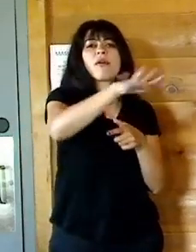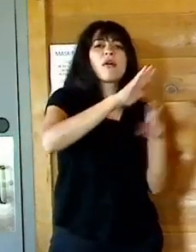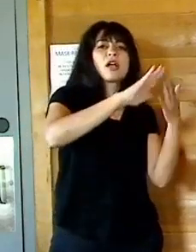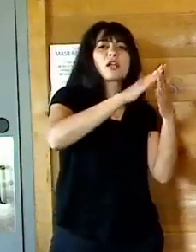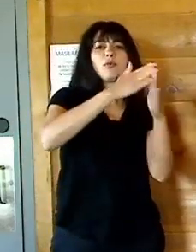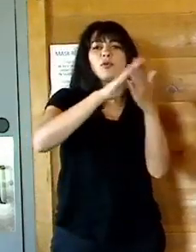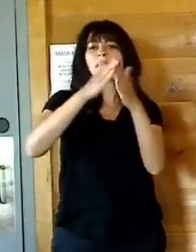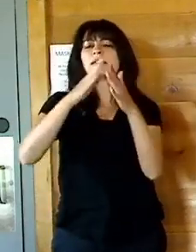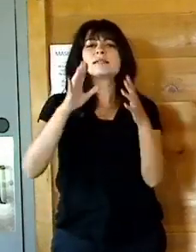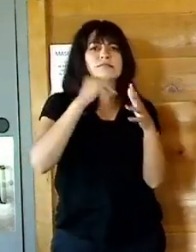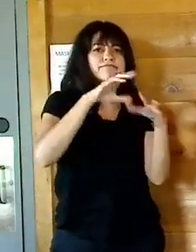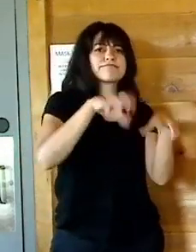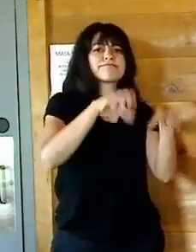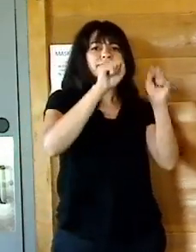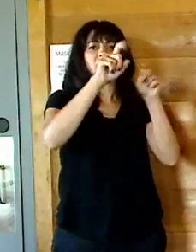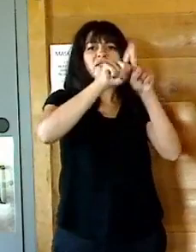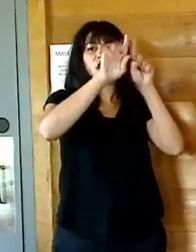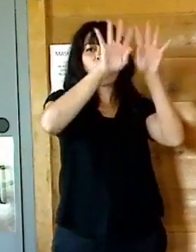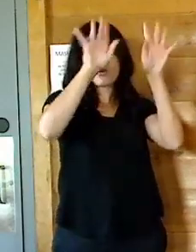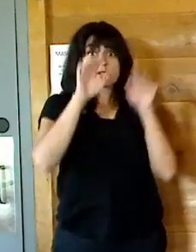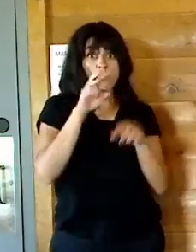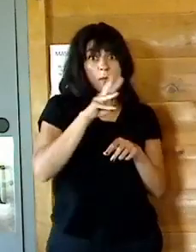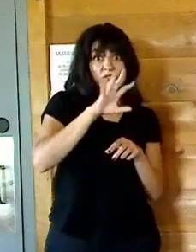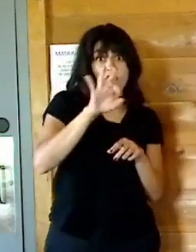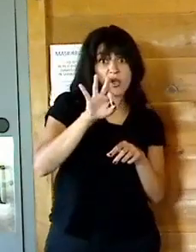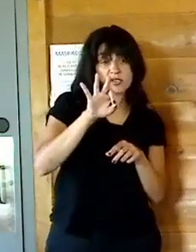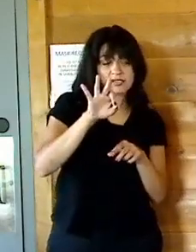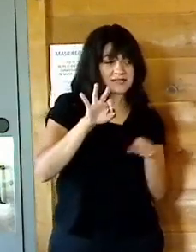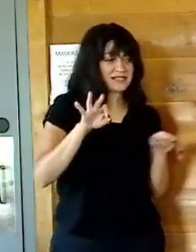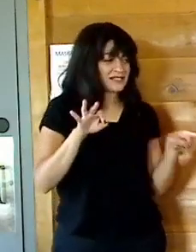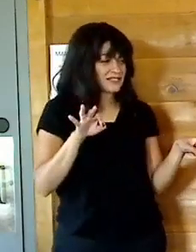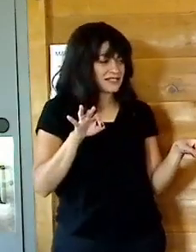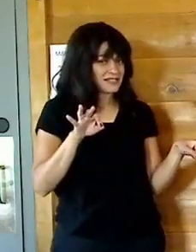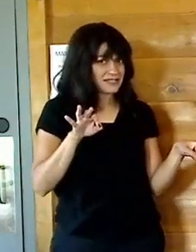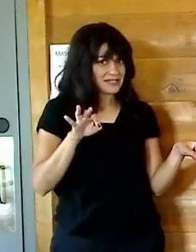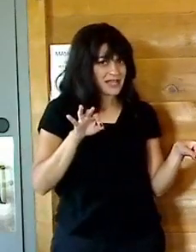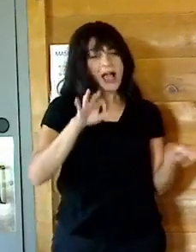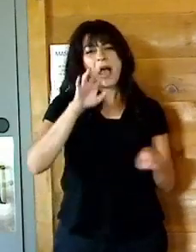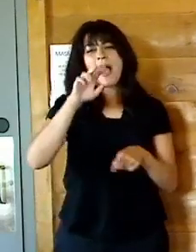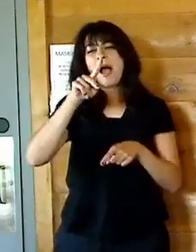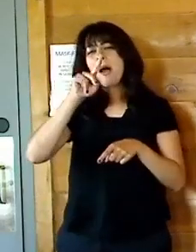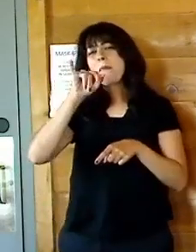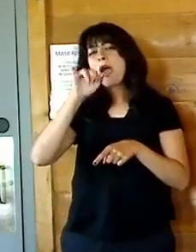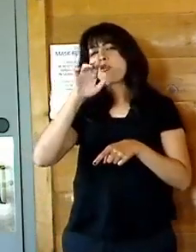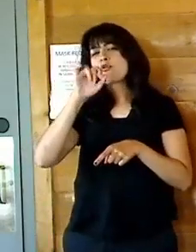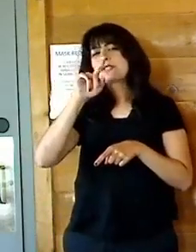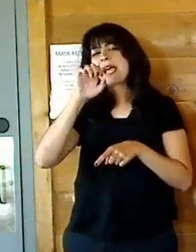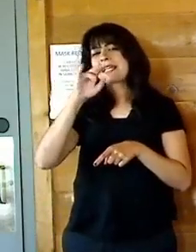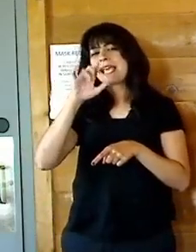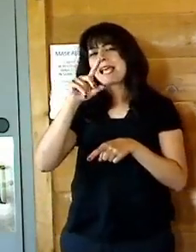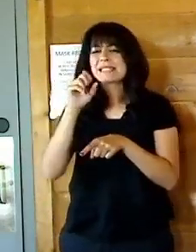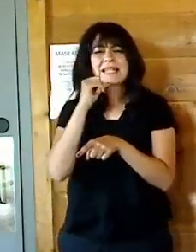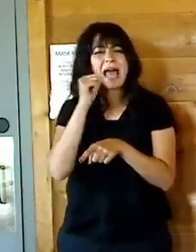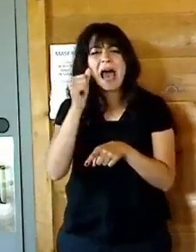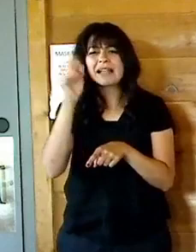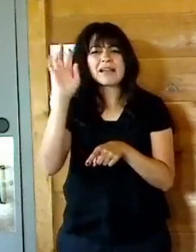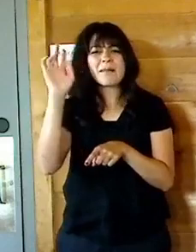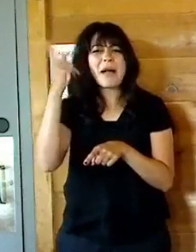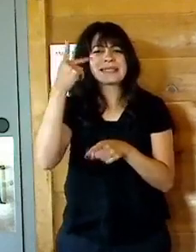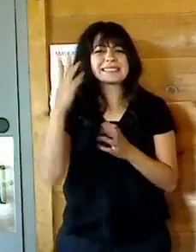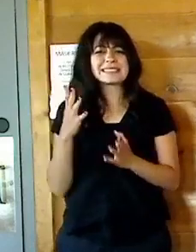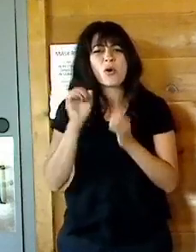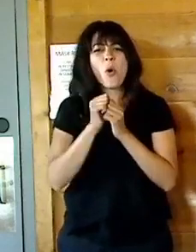are hosting. Any fireworks in Wappingers? Actually, the Village of Wappingers Falls. I mean the pyrotechnic kind, not the political or the personal kind.